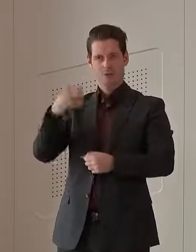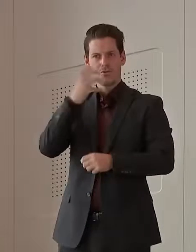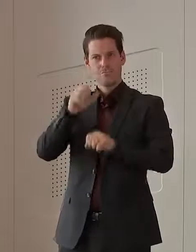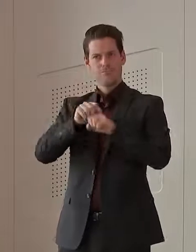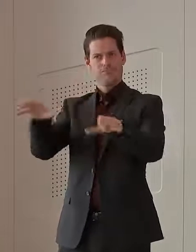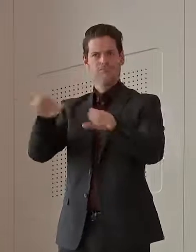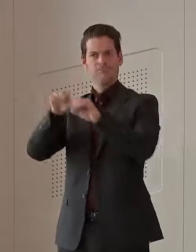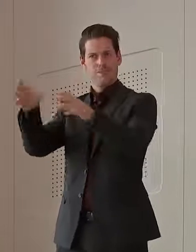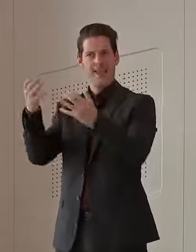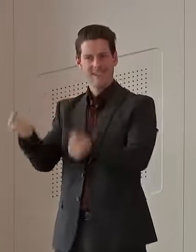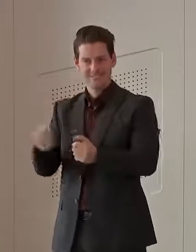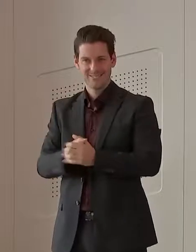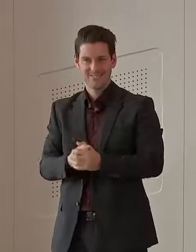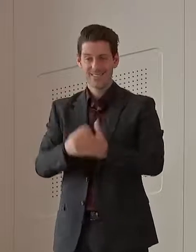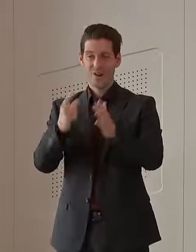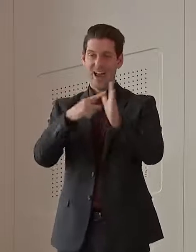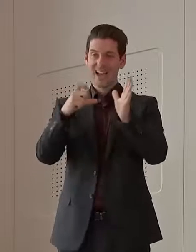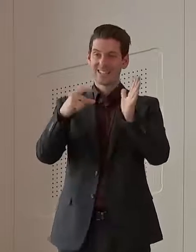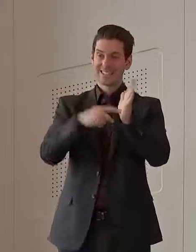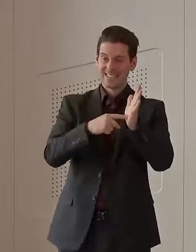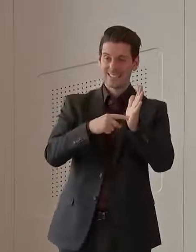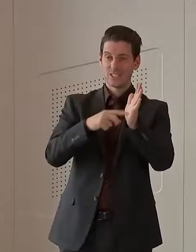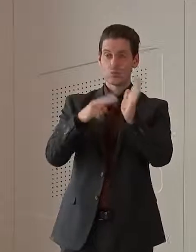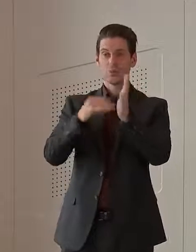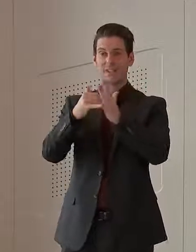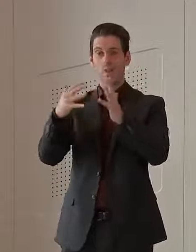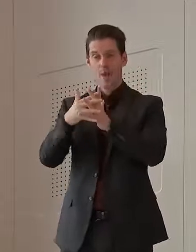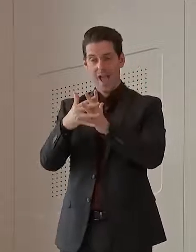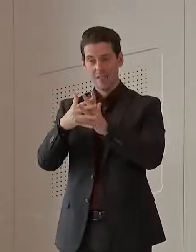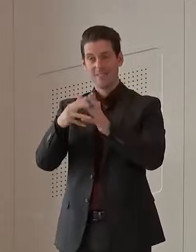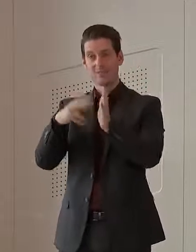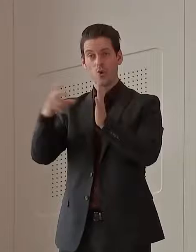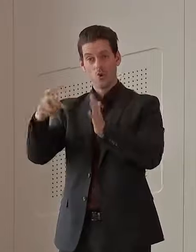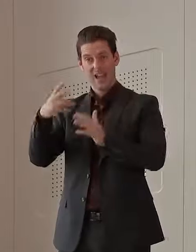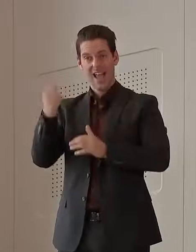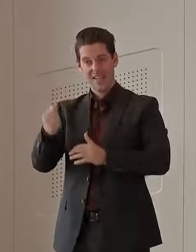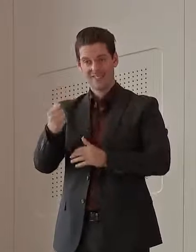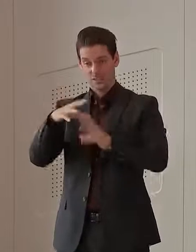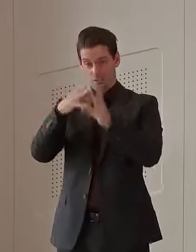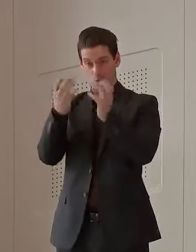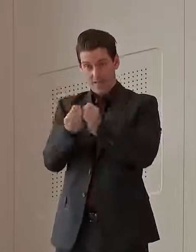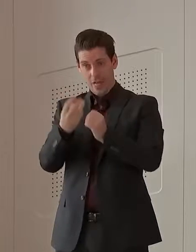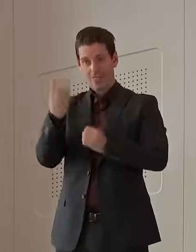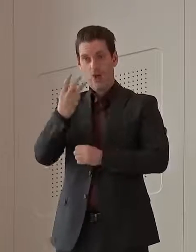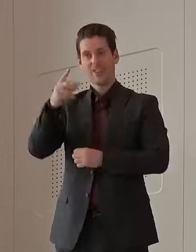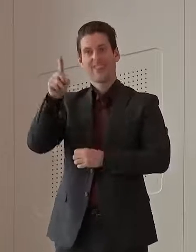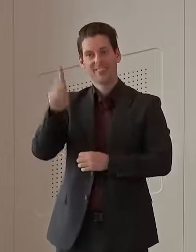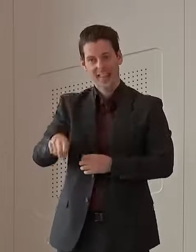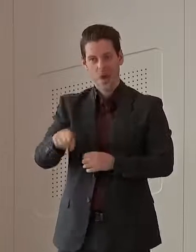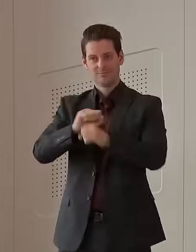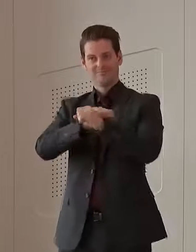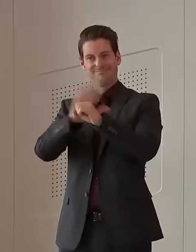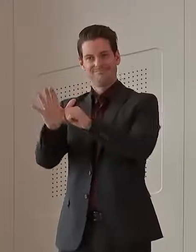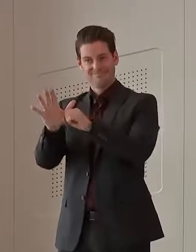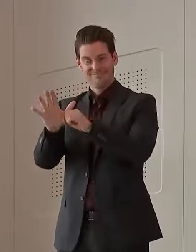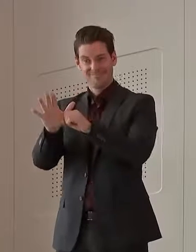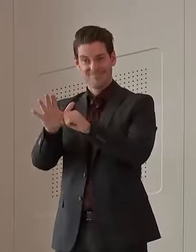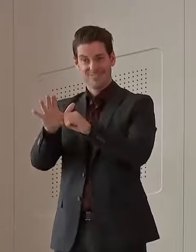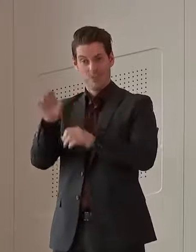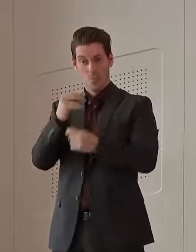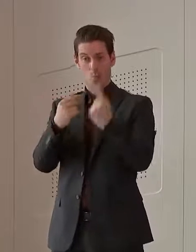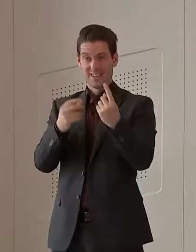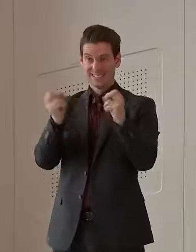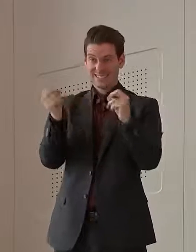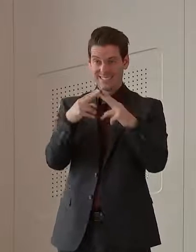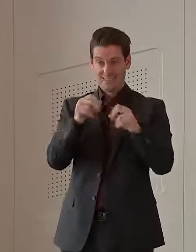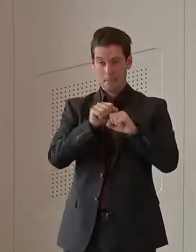ACT Victoria and New South Wales now has over 13,600 cases associated with that single Sydney